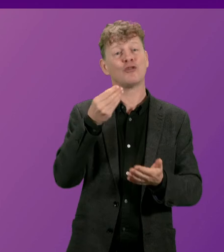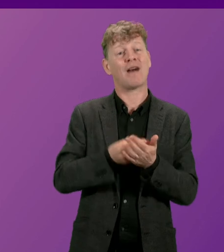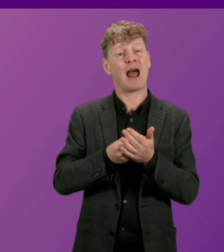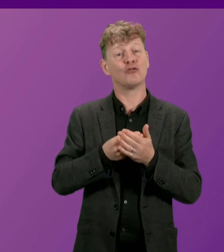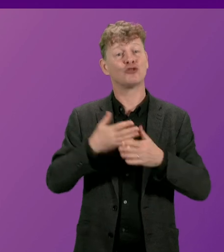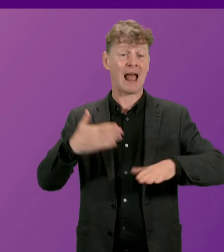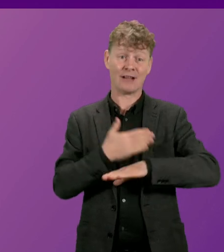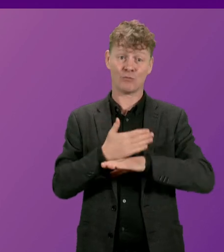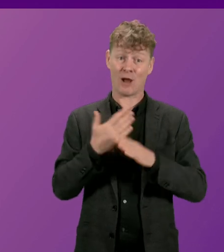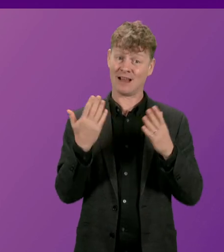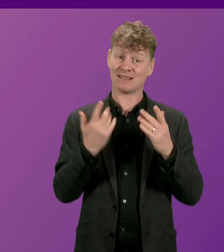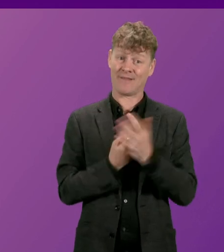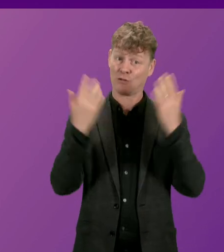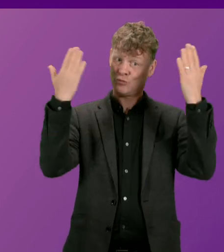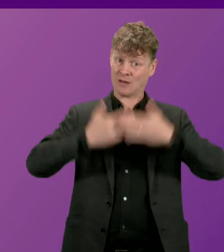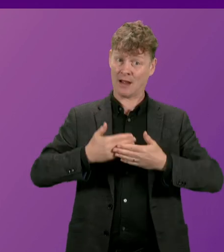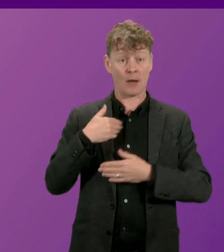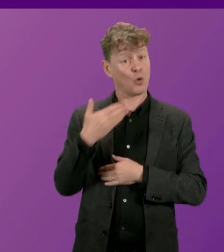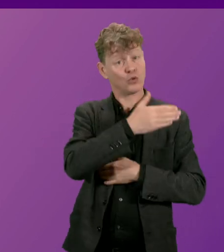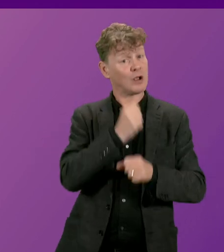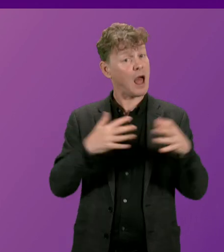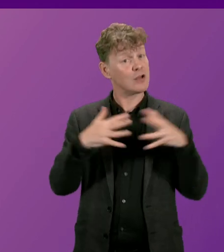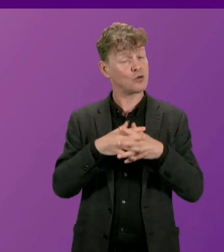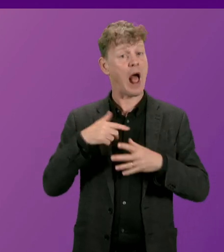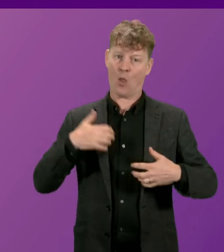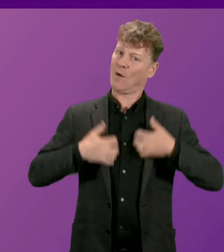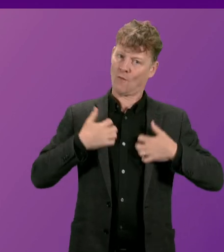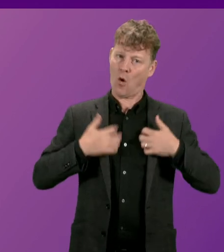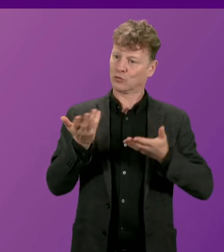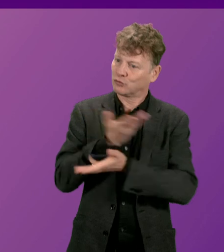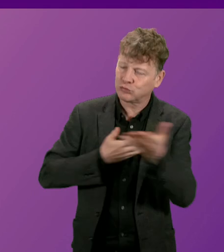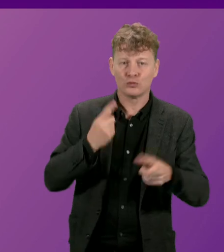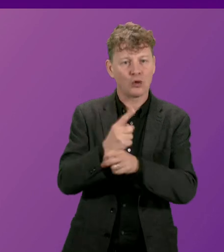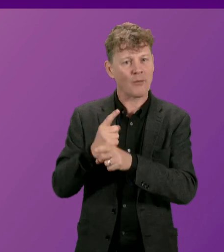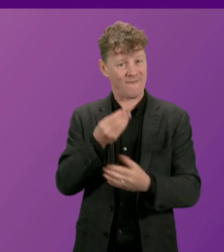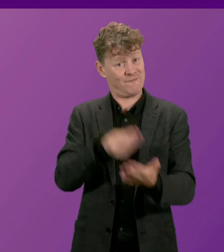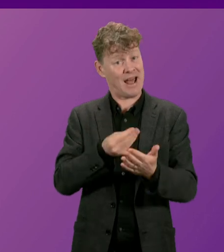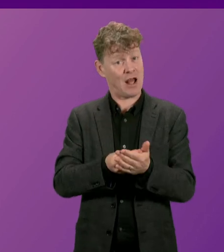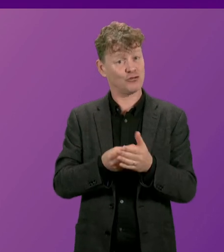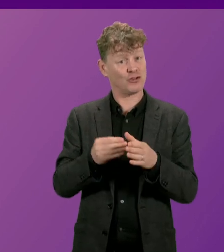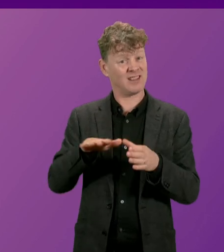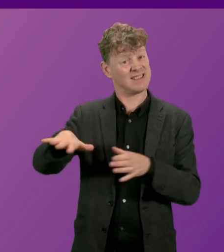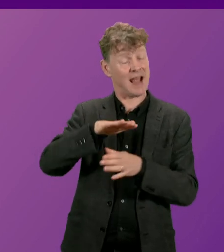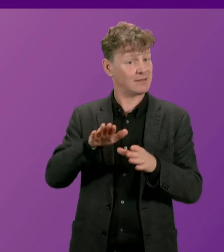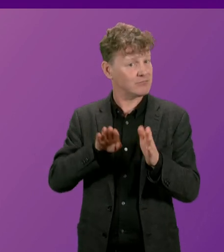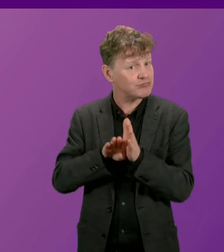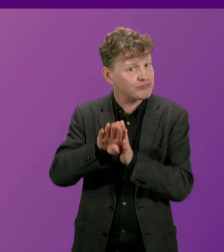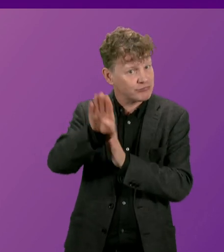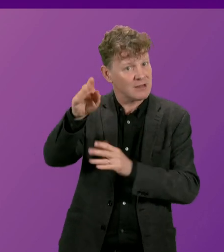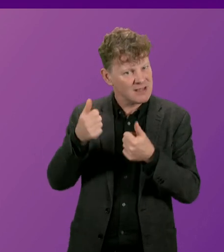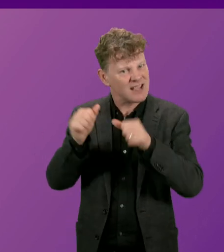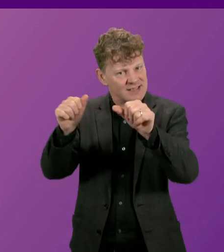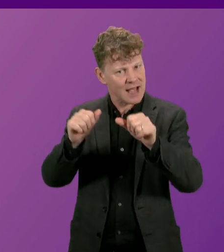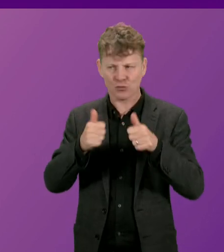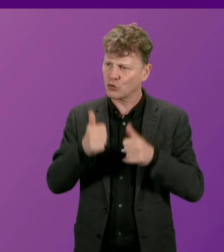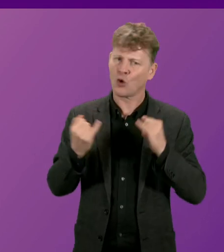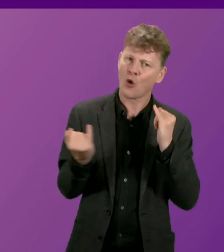annual event tonight in the city of Glasgow. I look forward to discussing the success of the financial sector in the competitive climate that we create